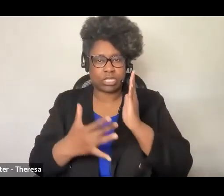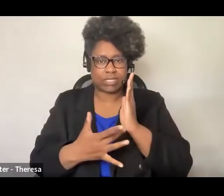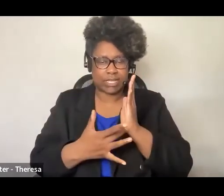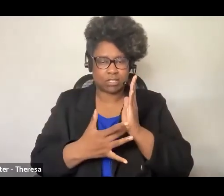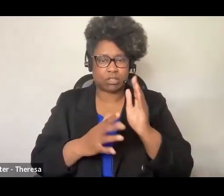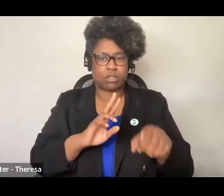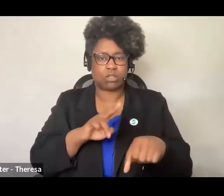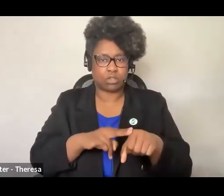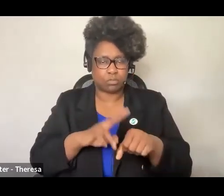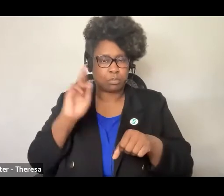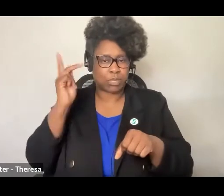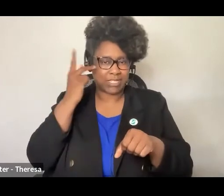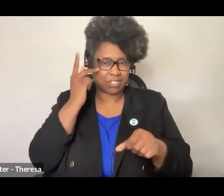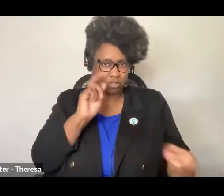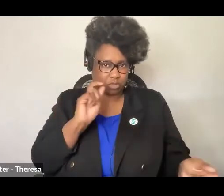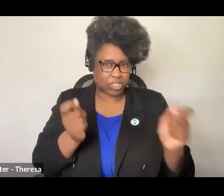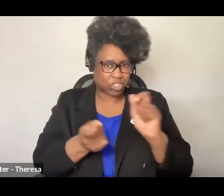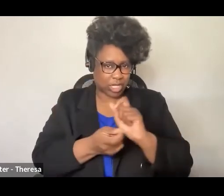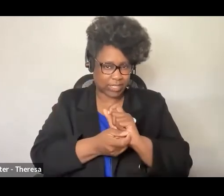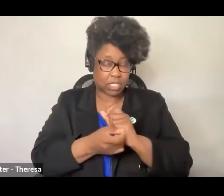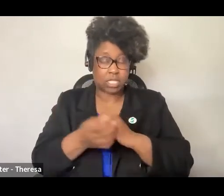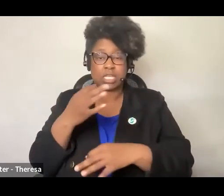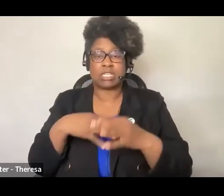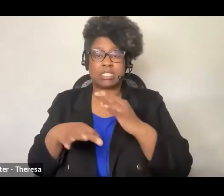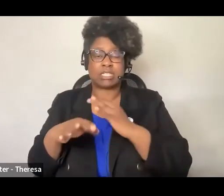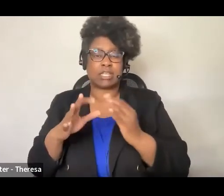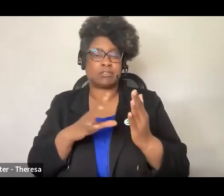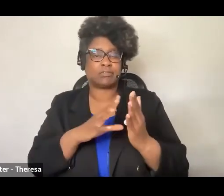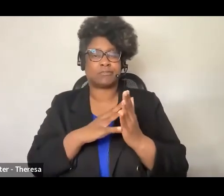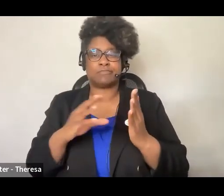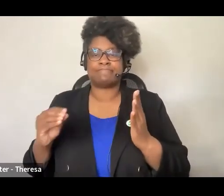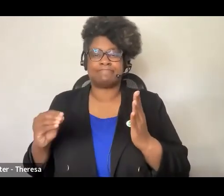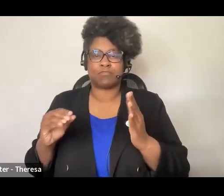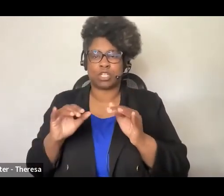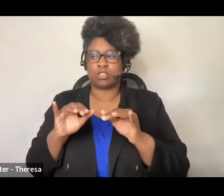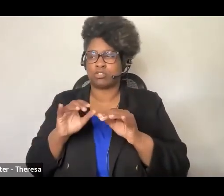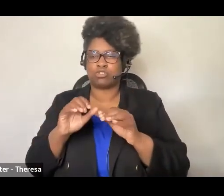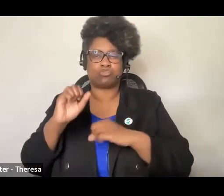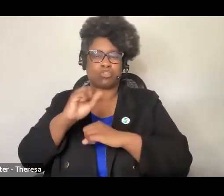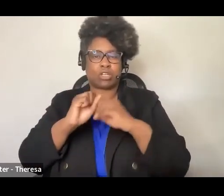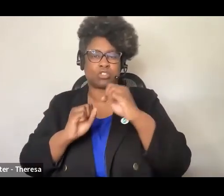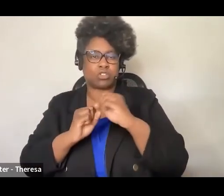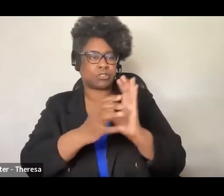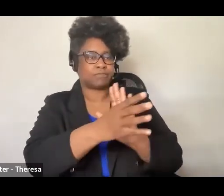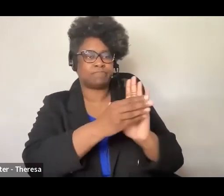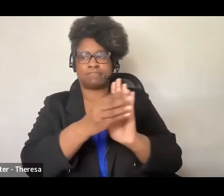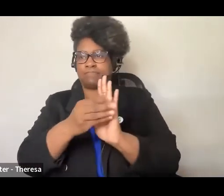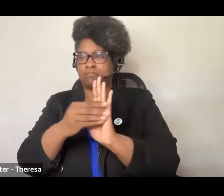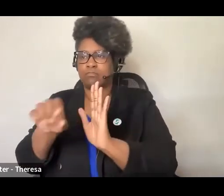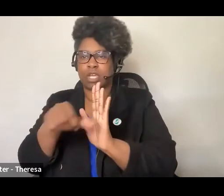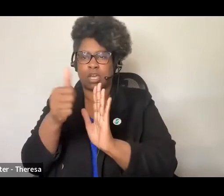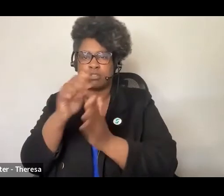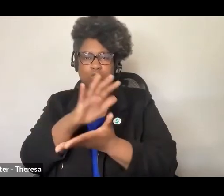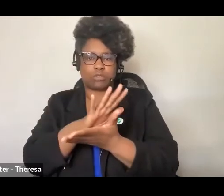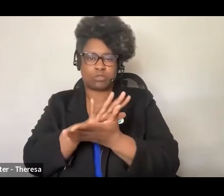of change, rather than focus simply on replicating structures that other schools had implemented as those would be insufficient.